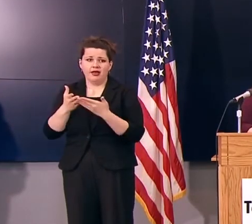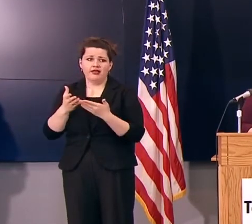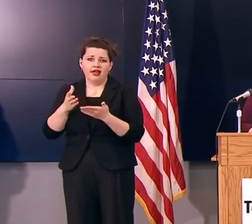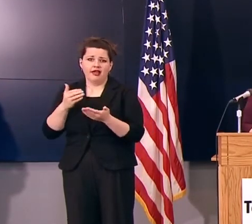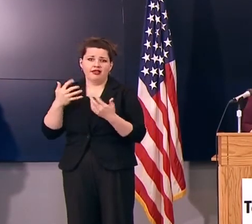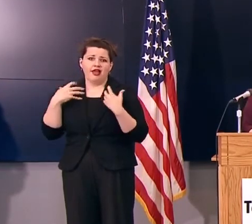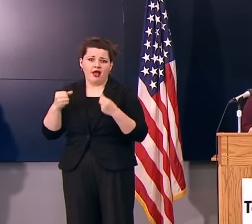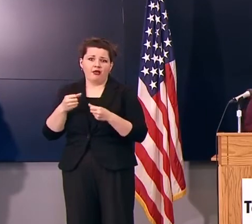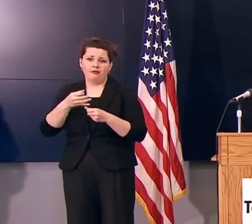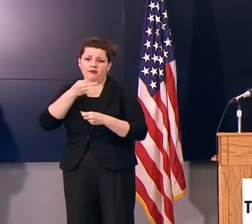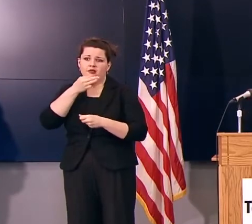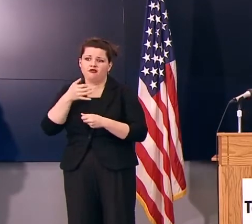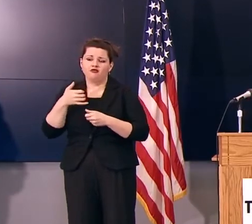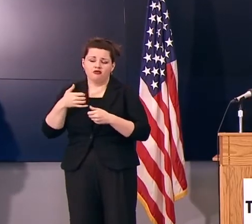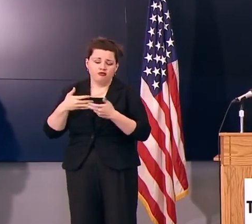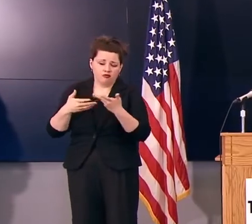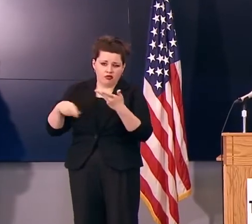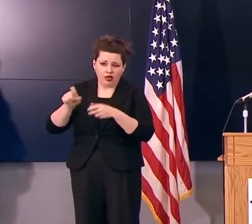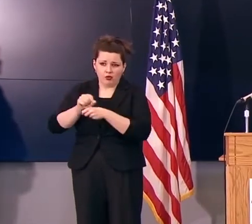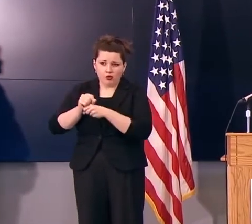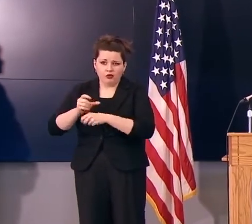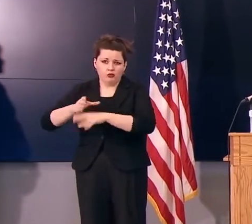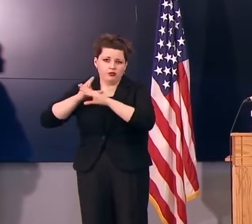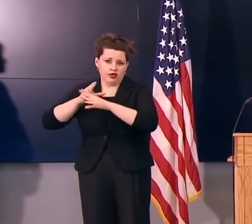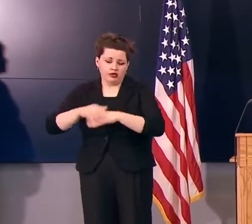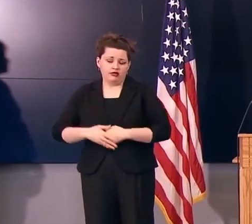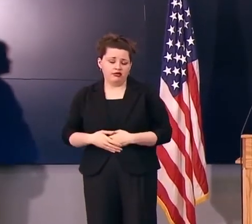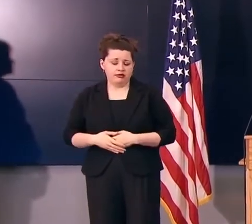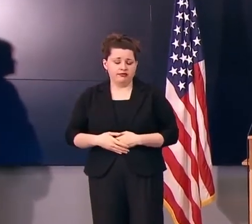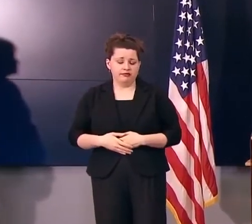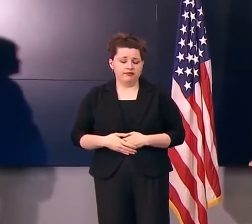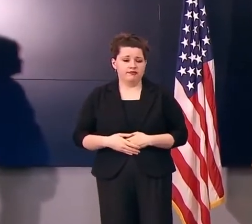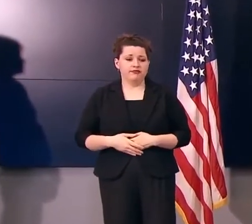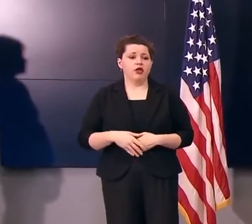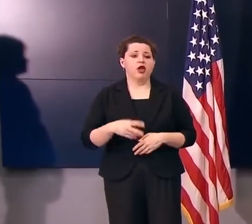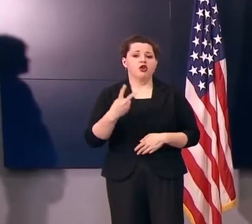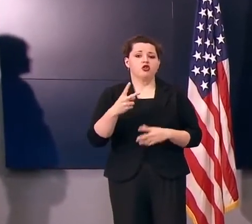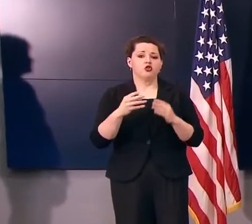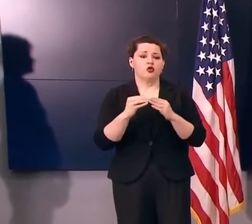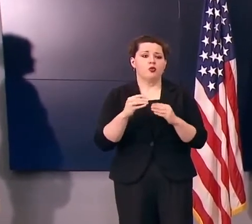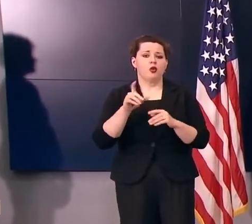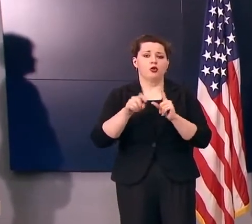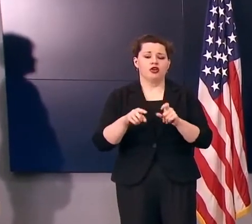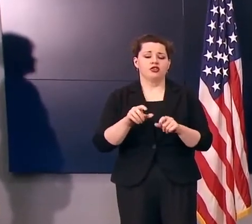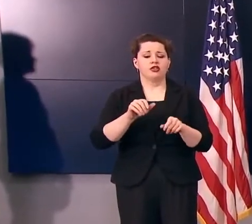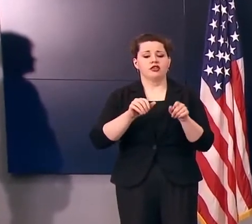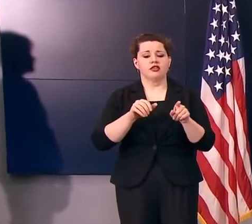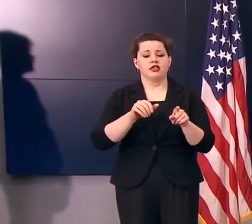protect Iowans against. We've got time for two more questions. We're going go to Aaron Batley.